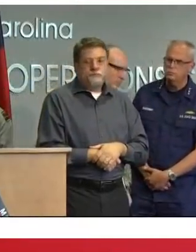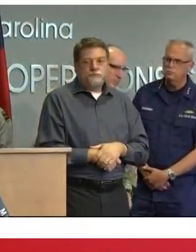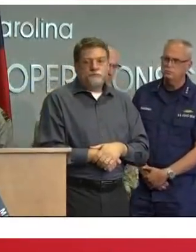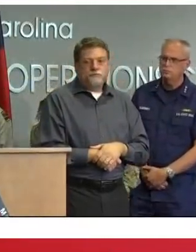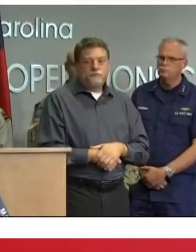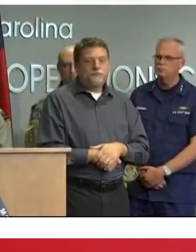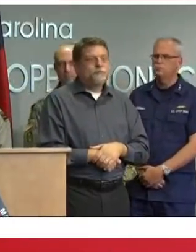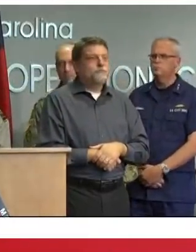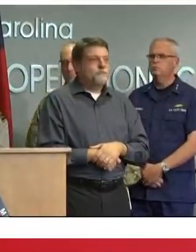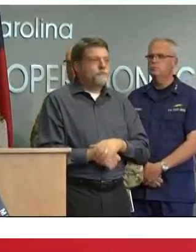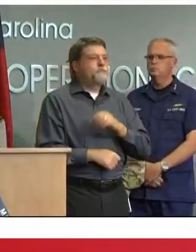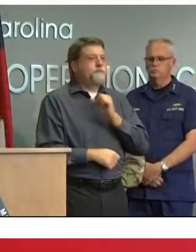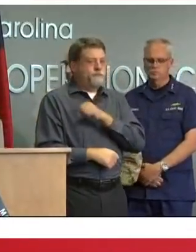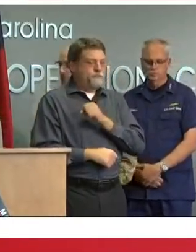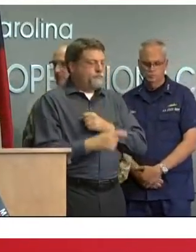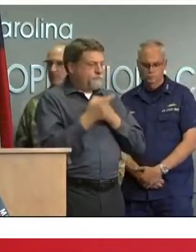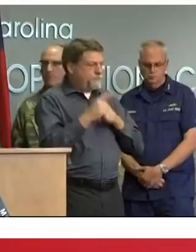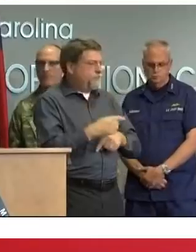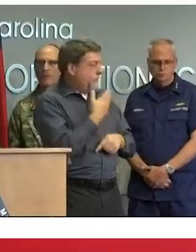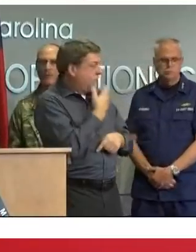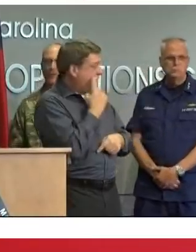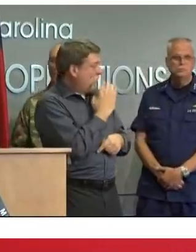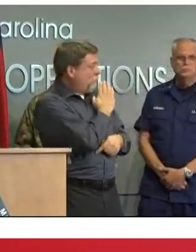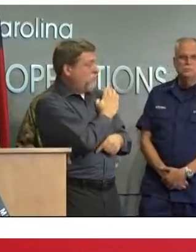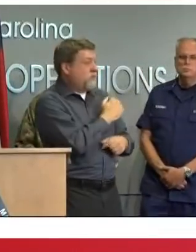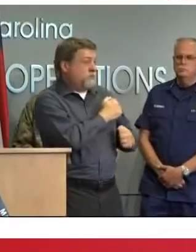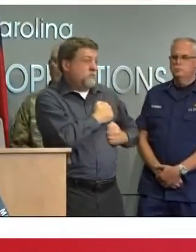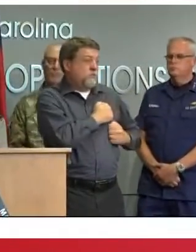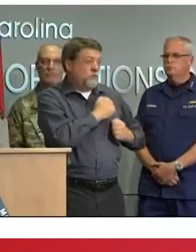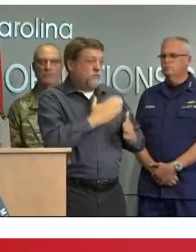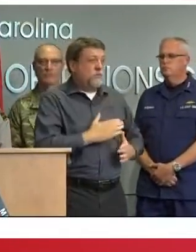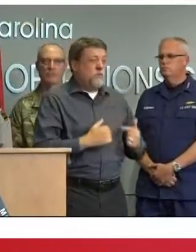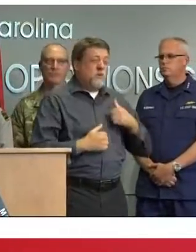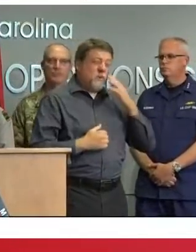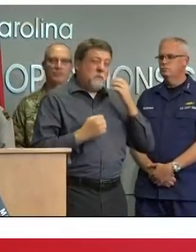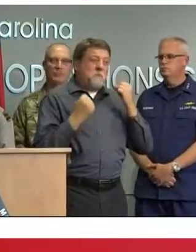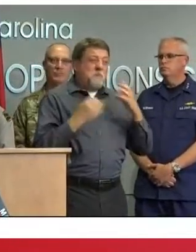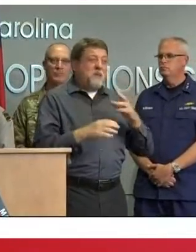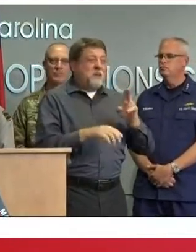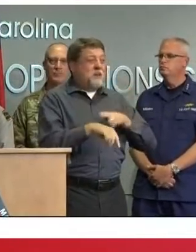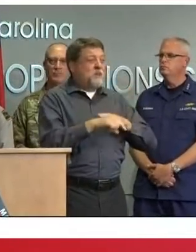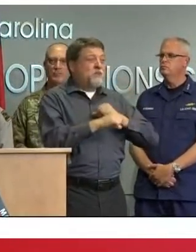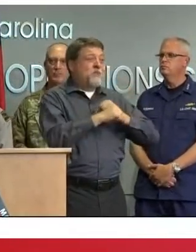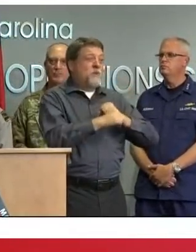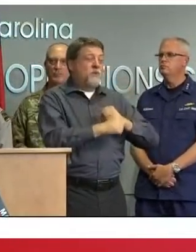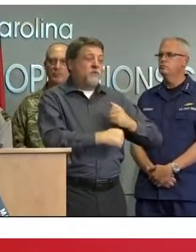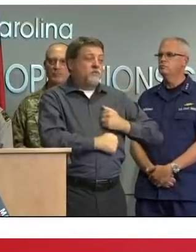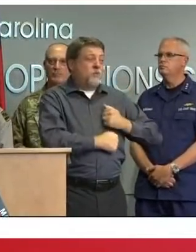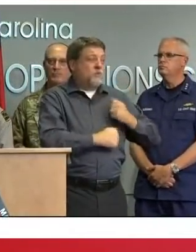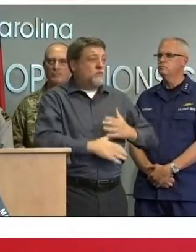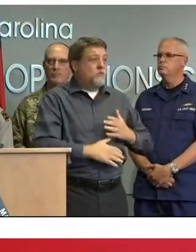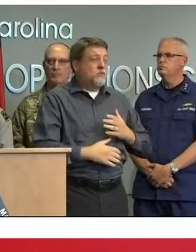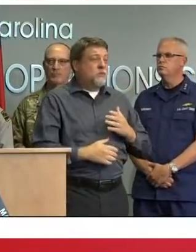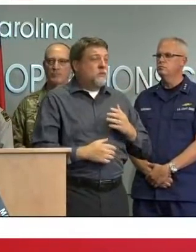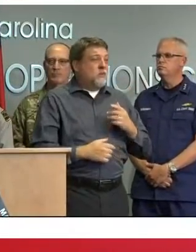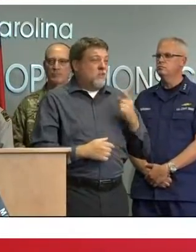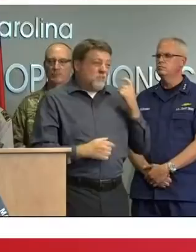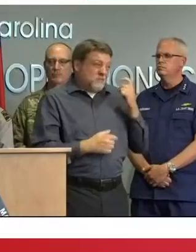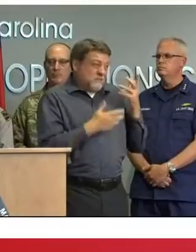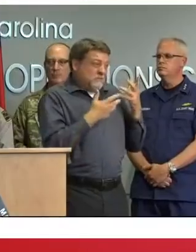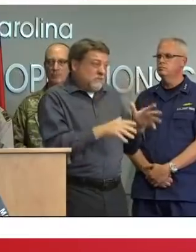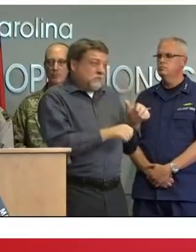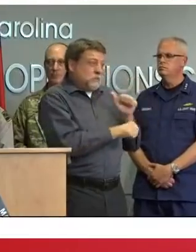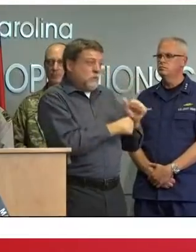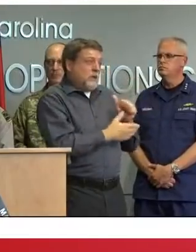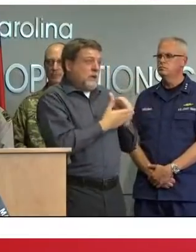in general thank you to you and your troops we know a number of uh national guard soldiers had not too long completed a